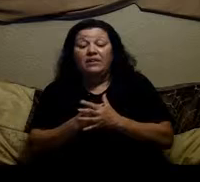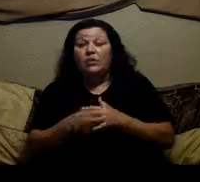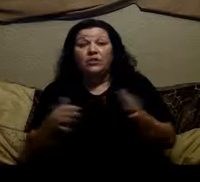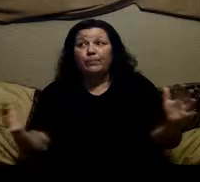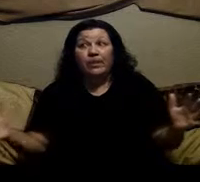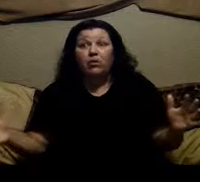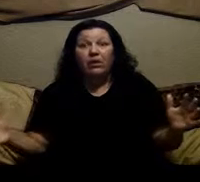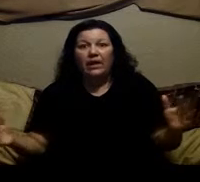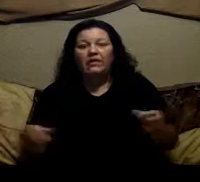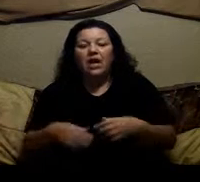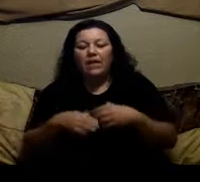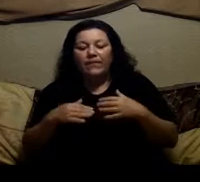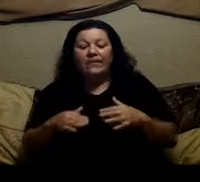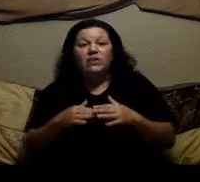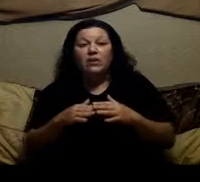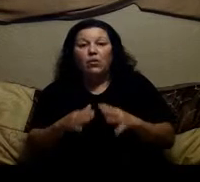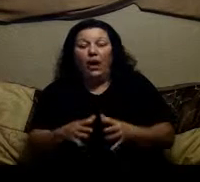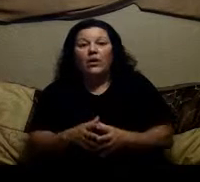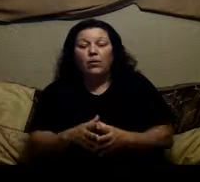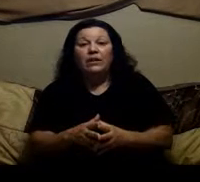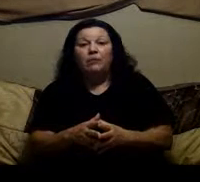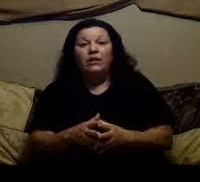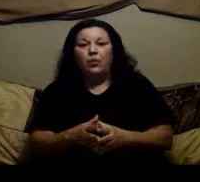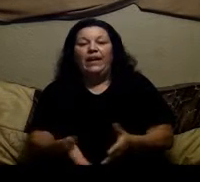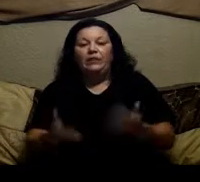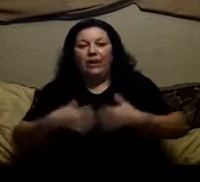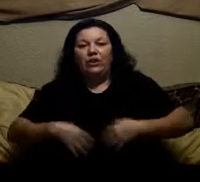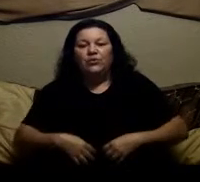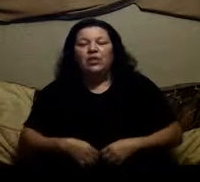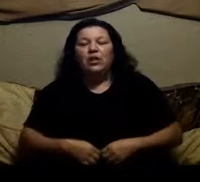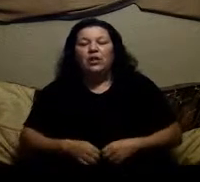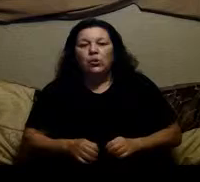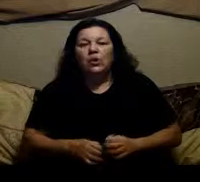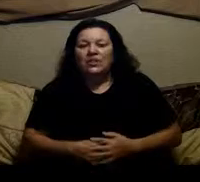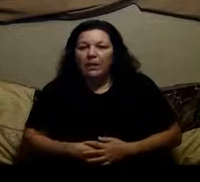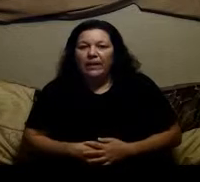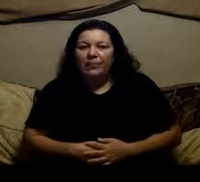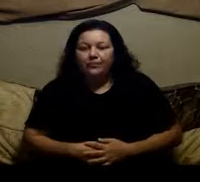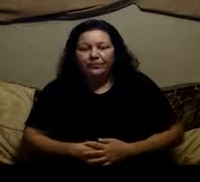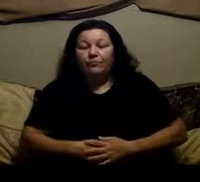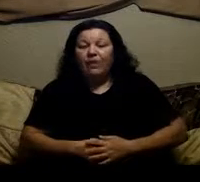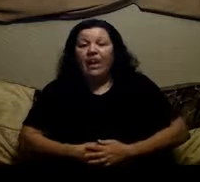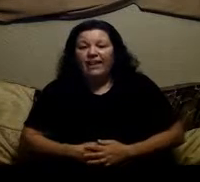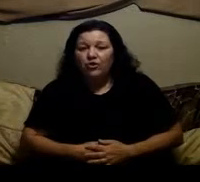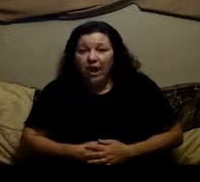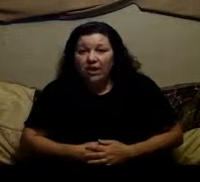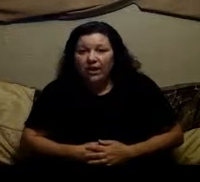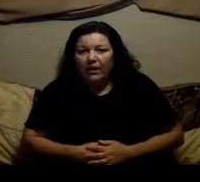or just plain old colitis that's how you ended up this way is by using your stomach as a trash can